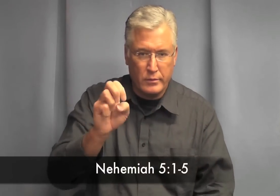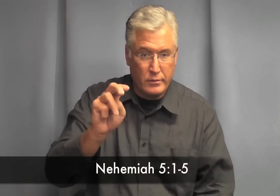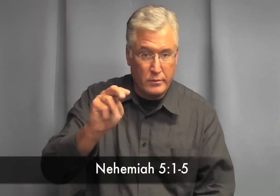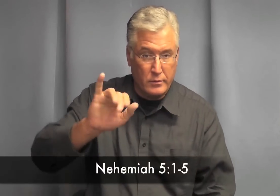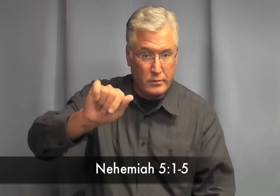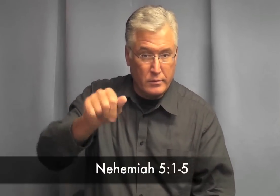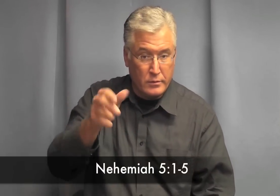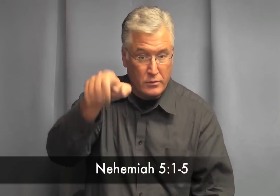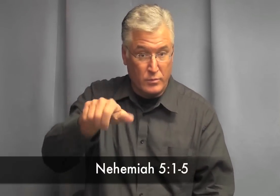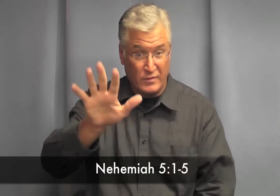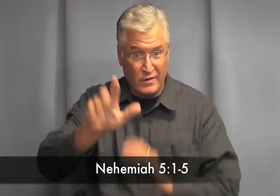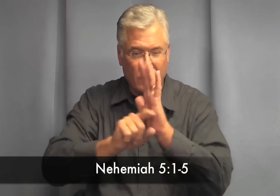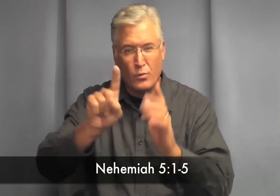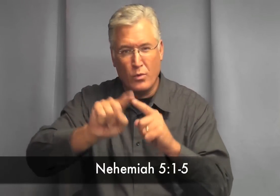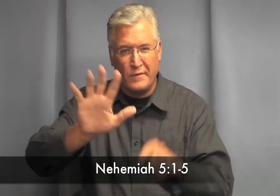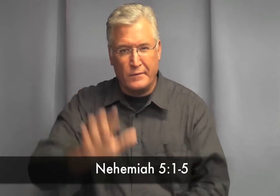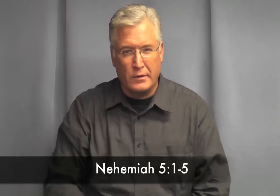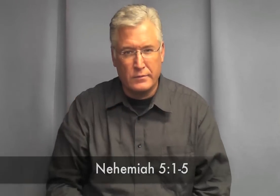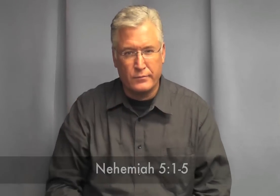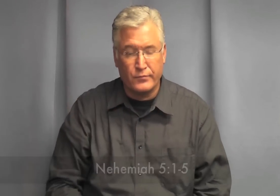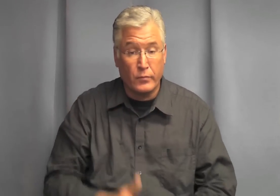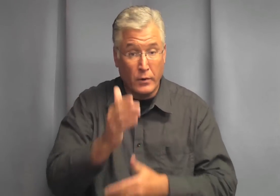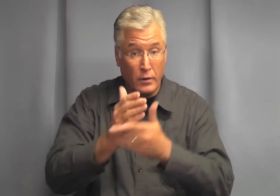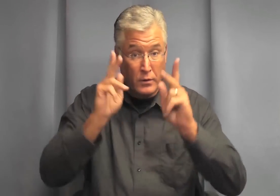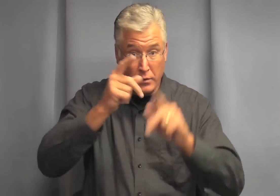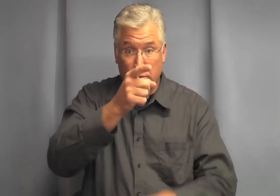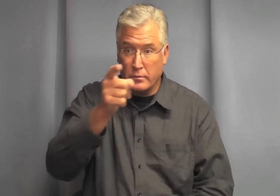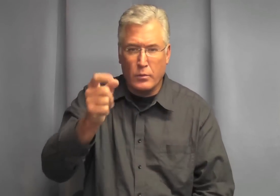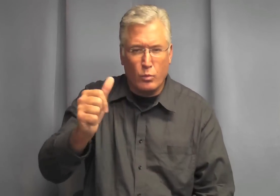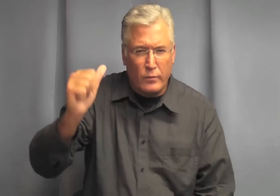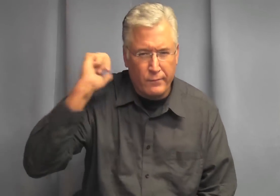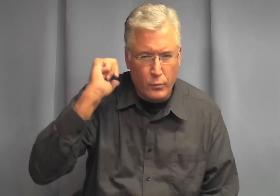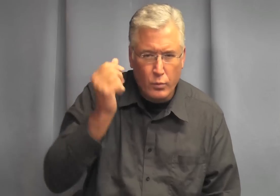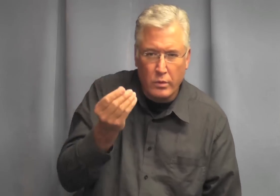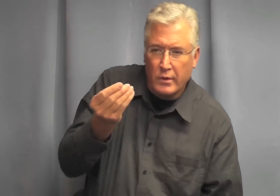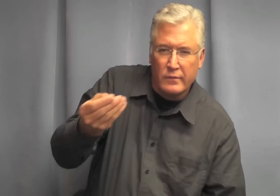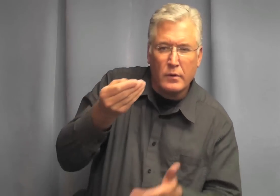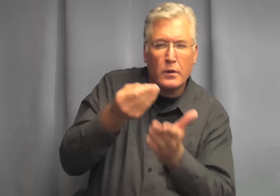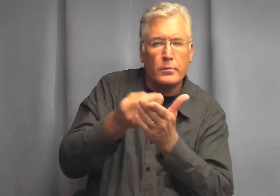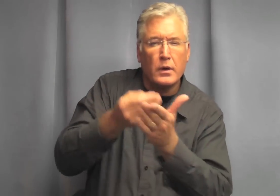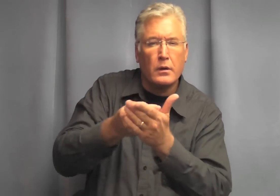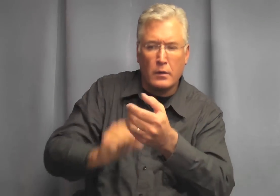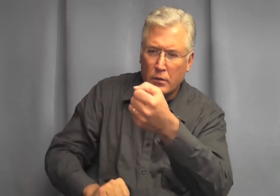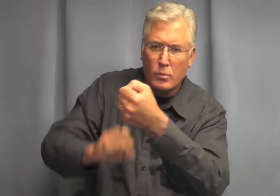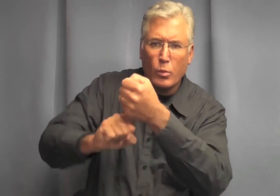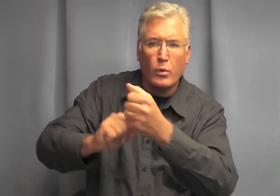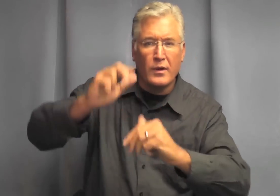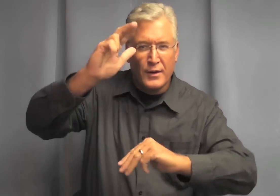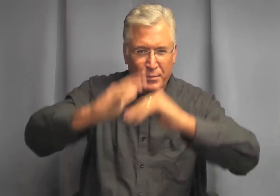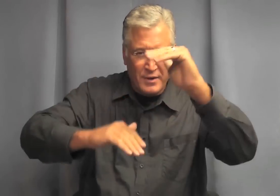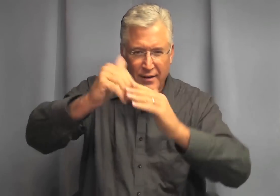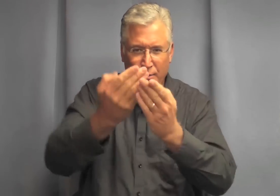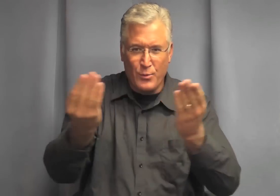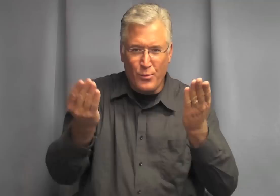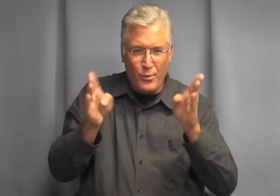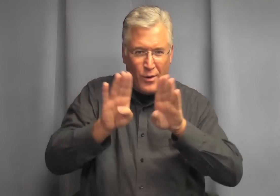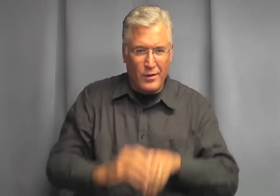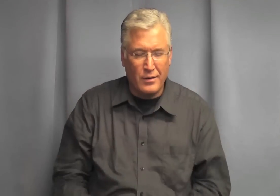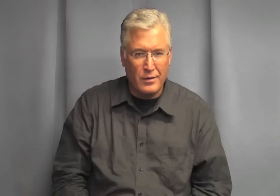we read about this in Nehemiah 5 verses 1 through 5 you know there were some people that refused to give money to support the